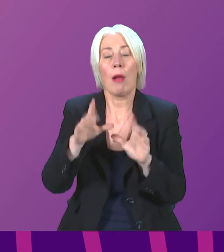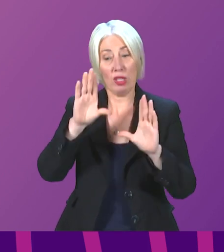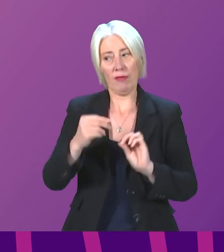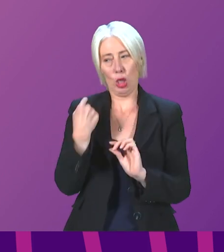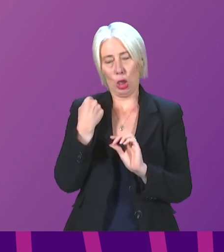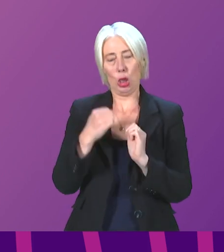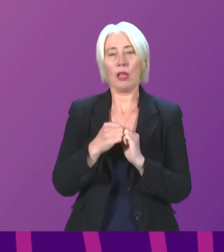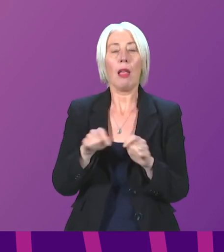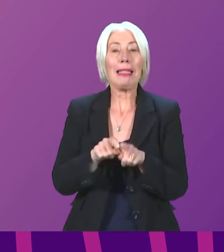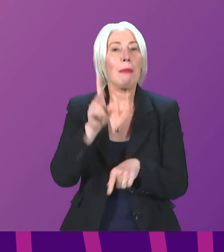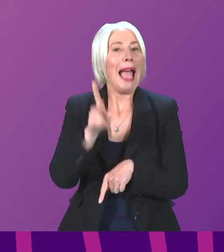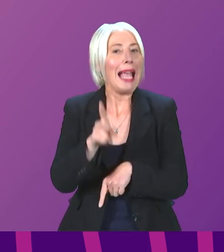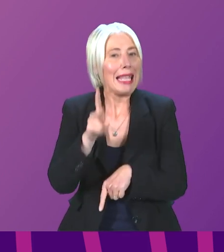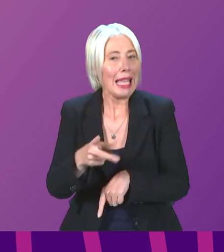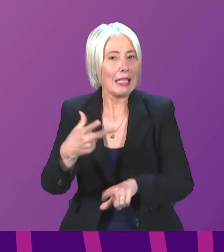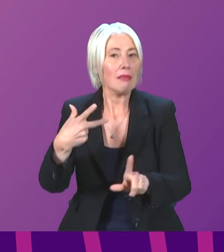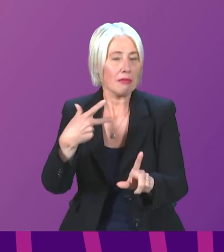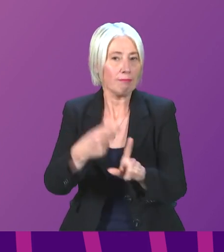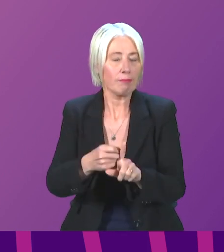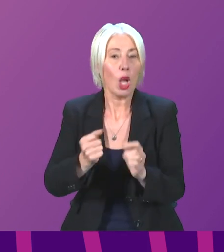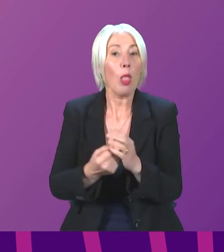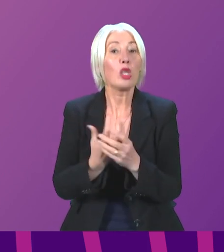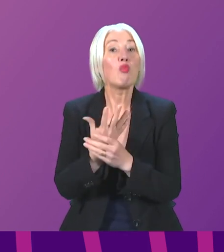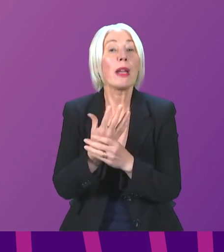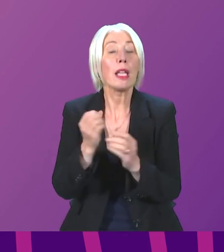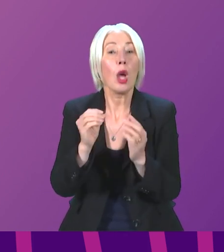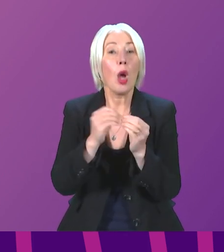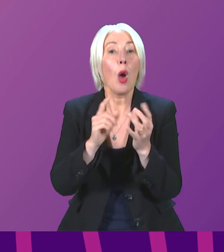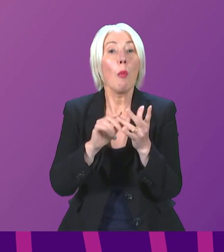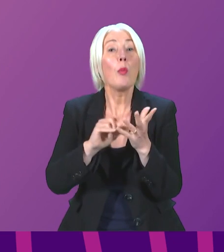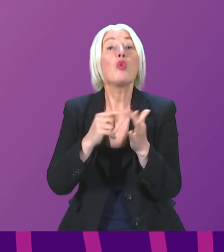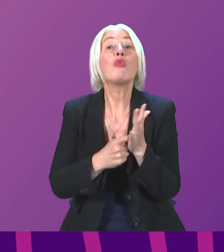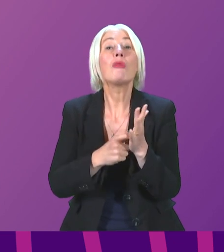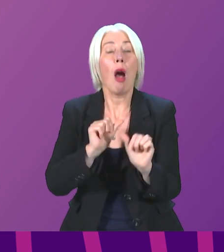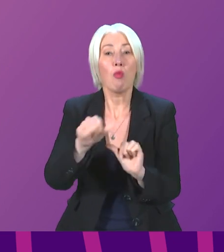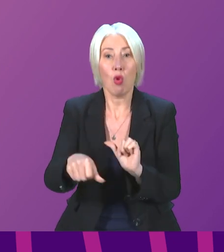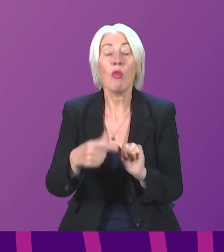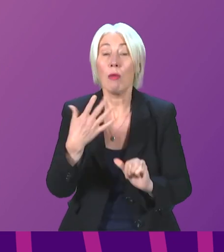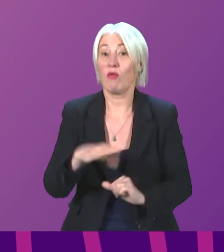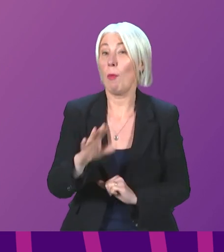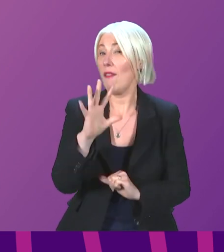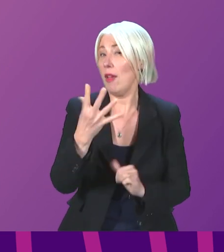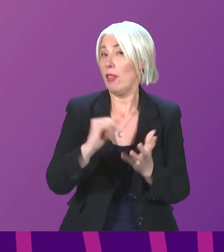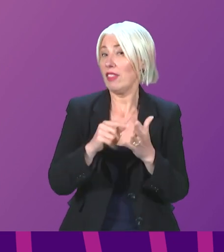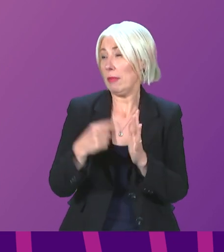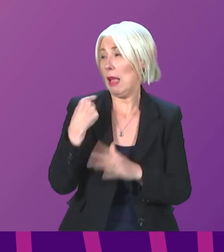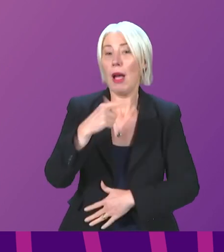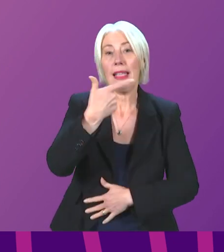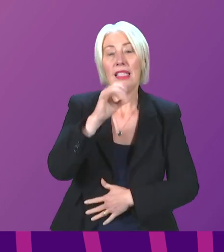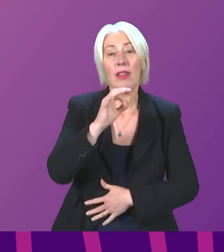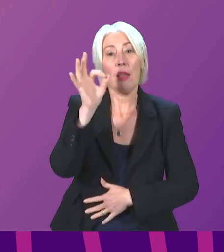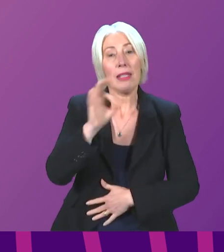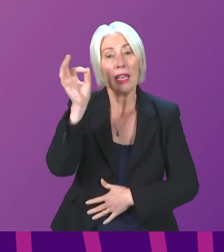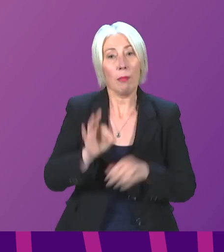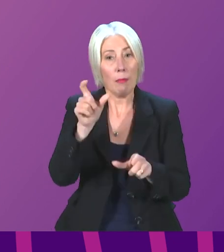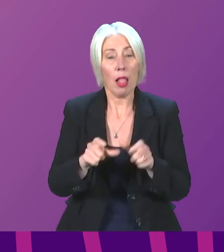previous rounds of the vaccination, Scotland's spring booster programme enjoyed tremendous uptake. As of the 5th of September, 70 per cent of